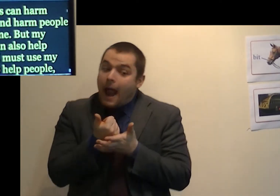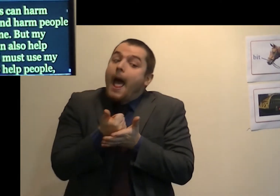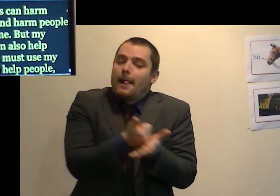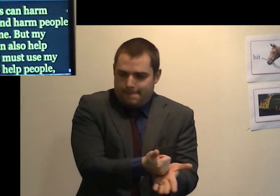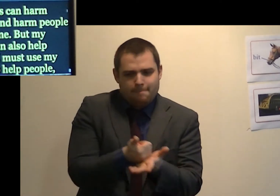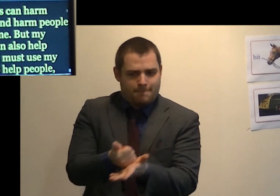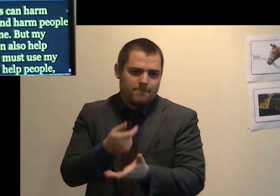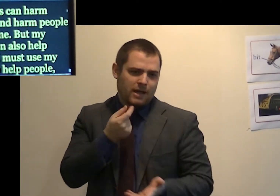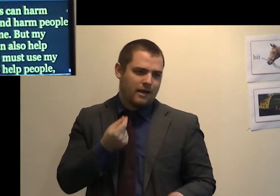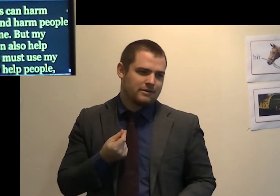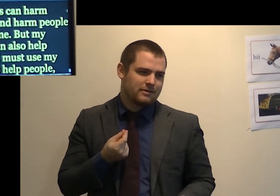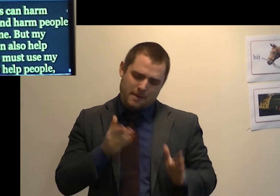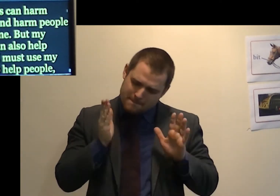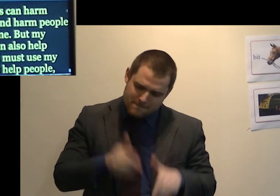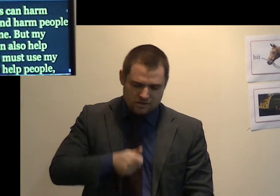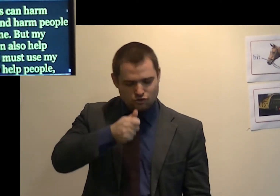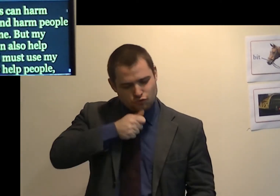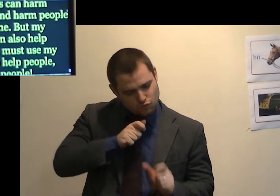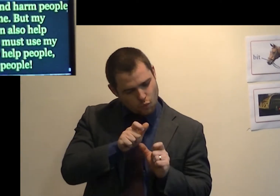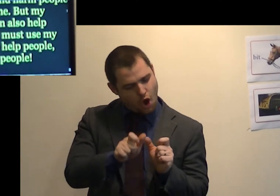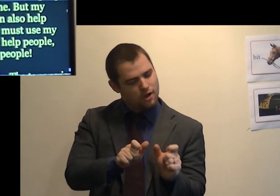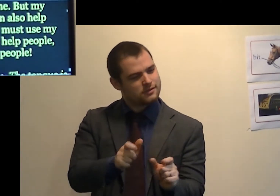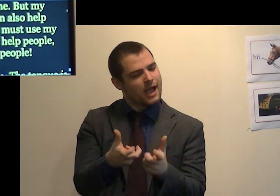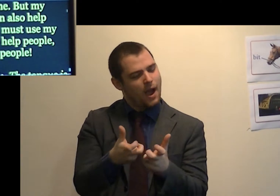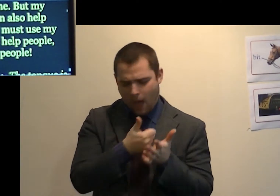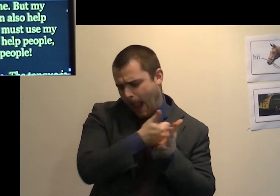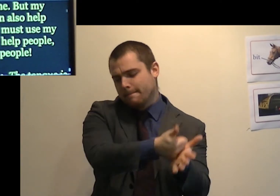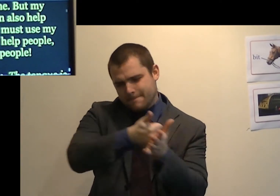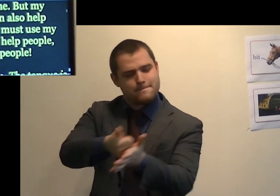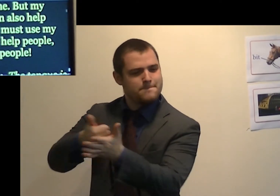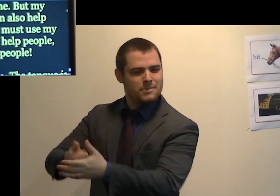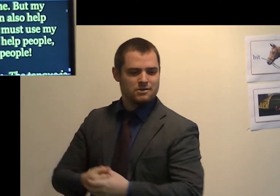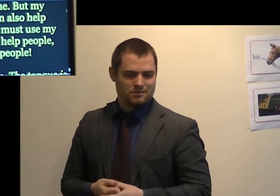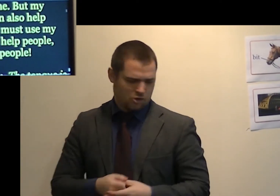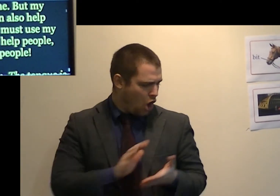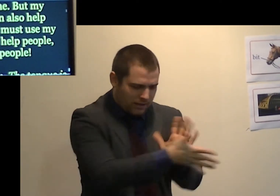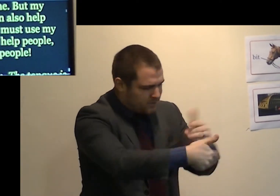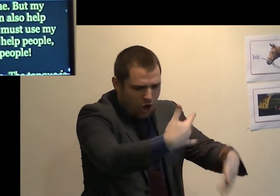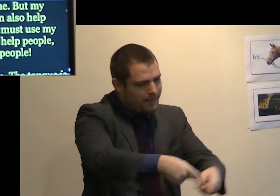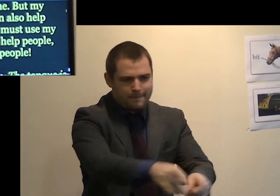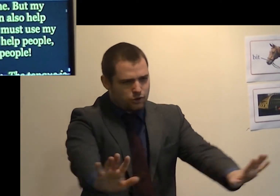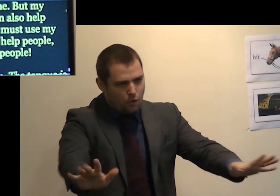I must use my words to help people, not hurt people. are they.